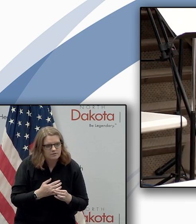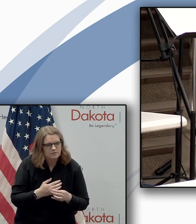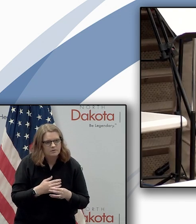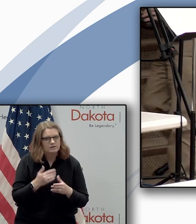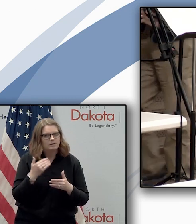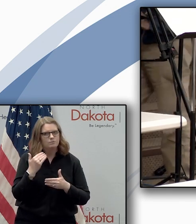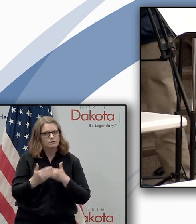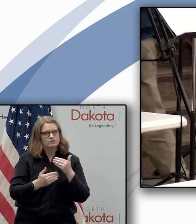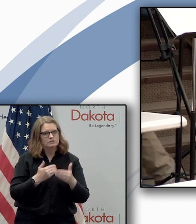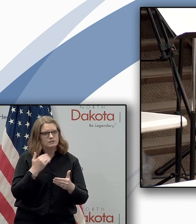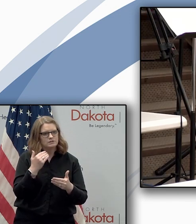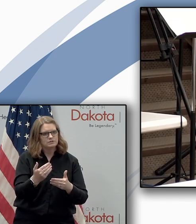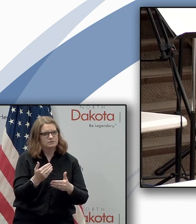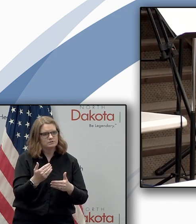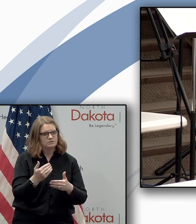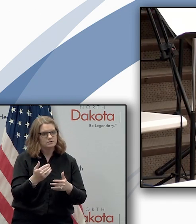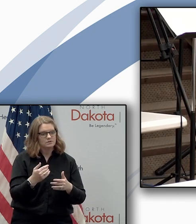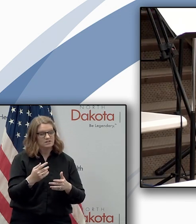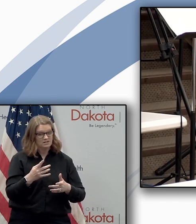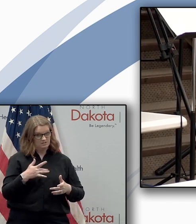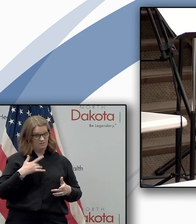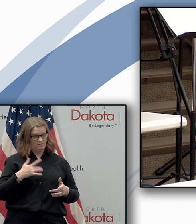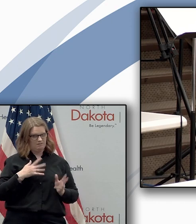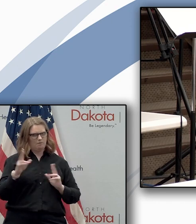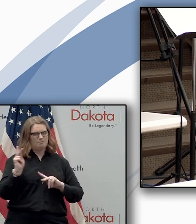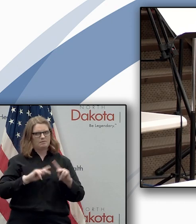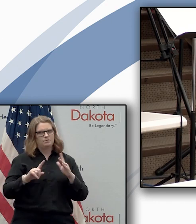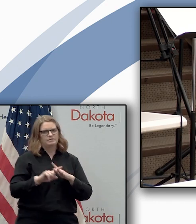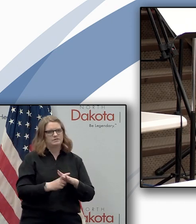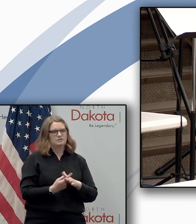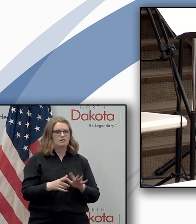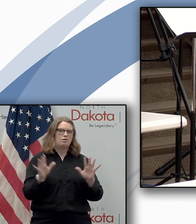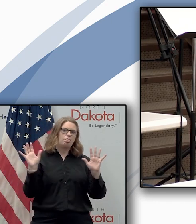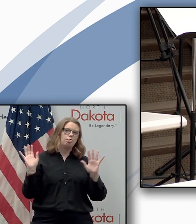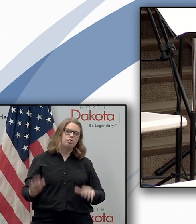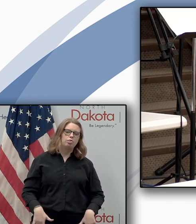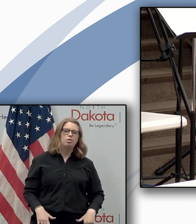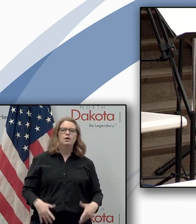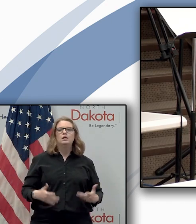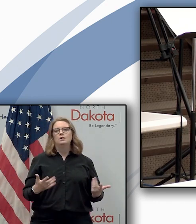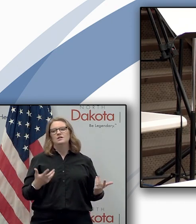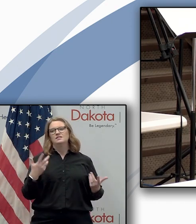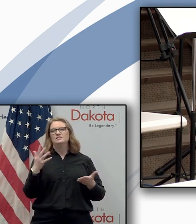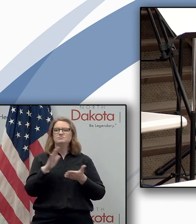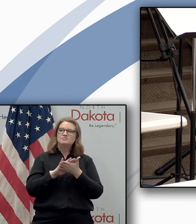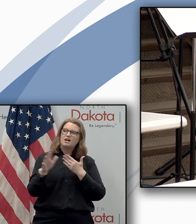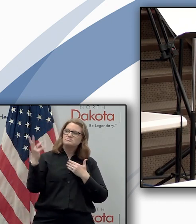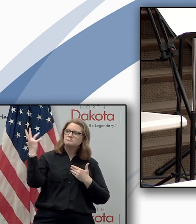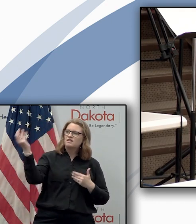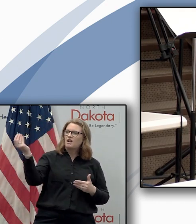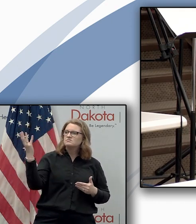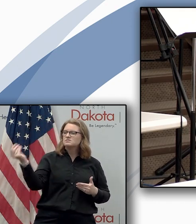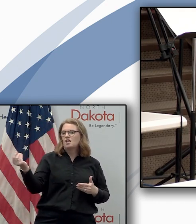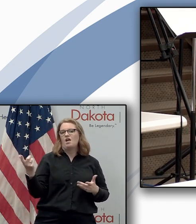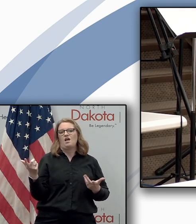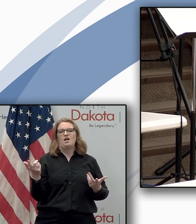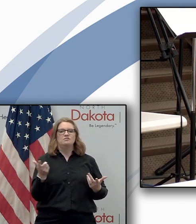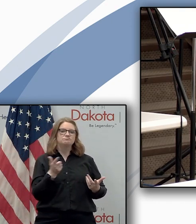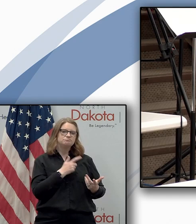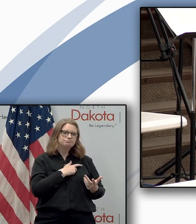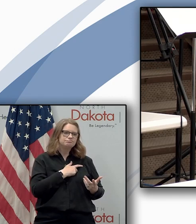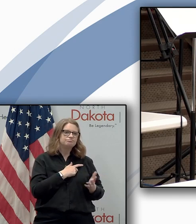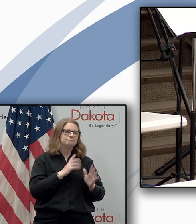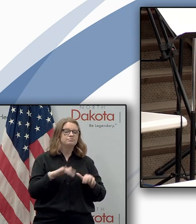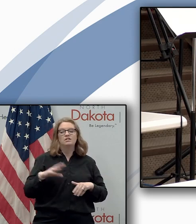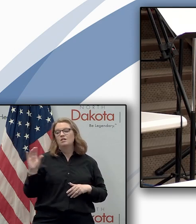concerned that people might be slacking off a little bit because we're opening up the weather's getting nicer people are moving more other